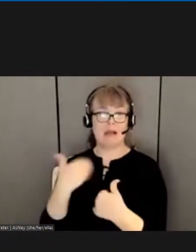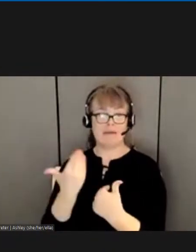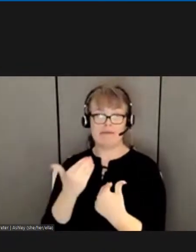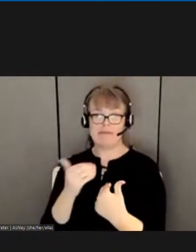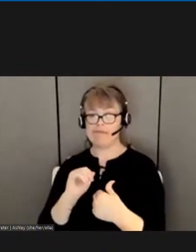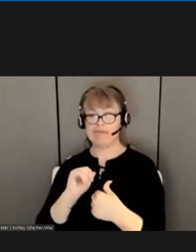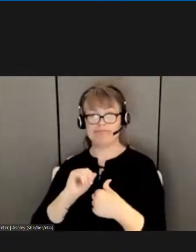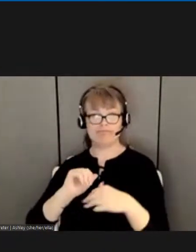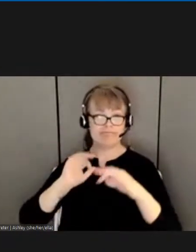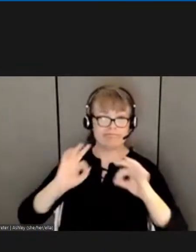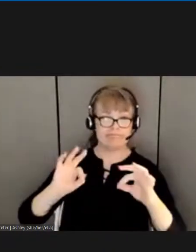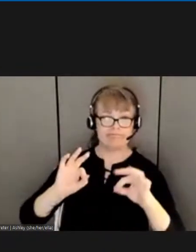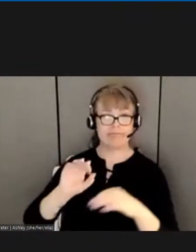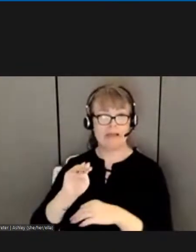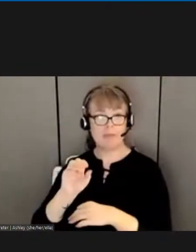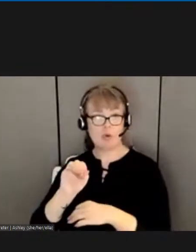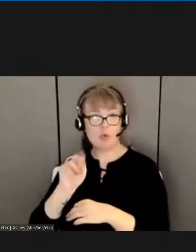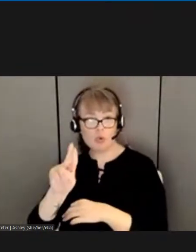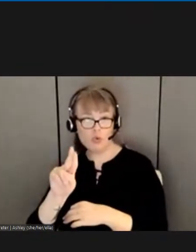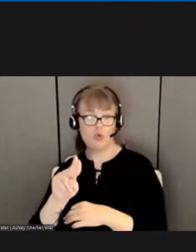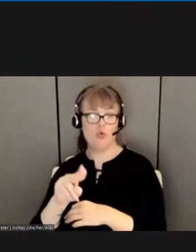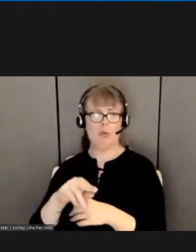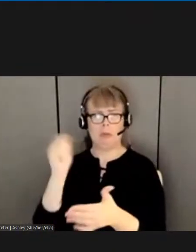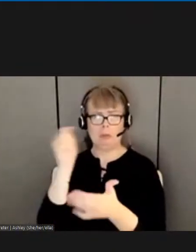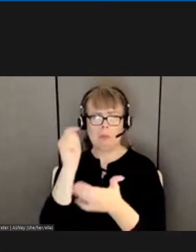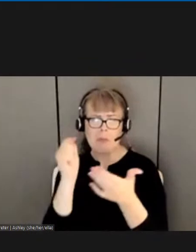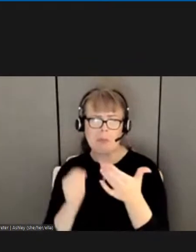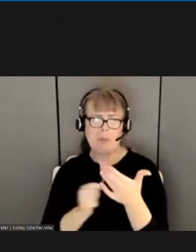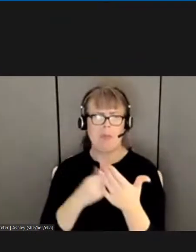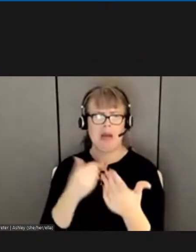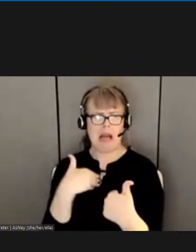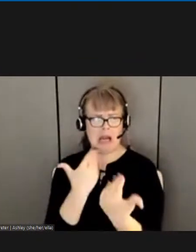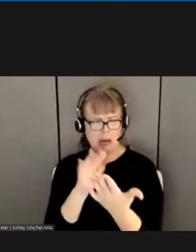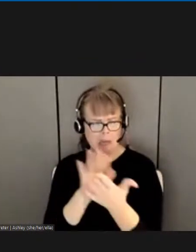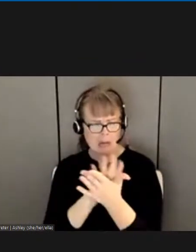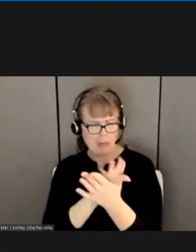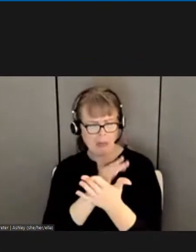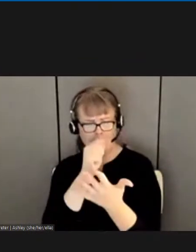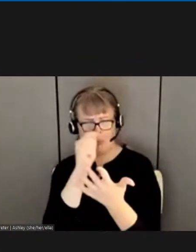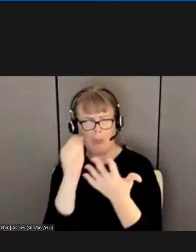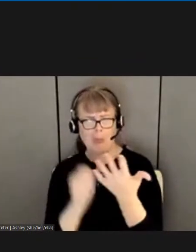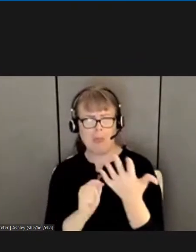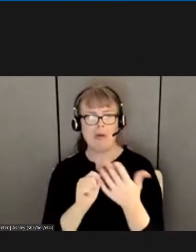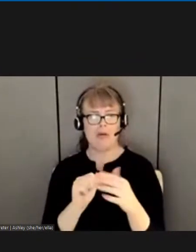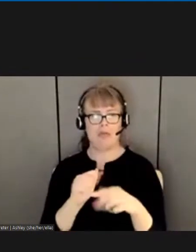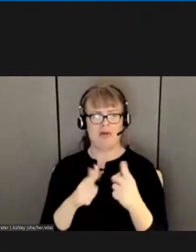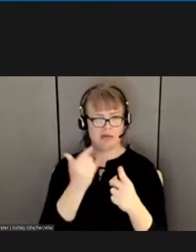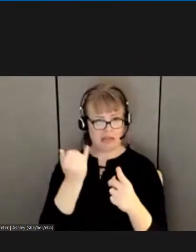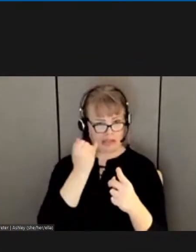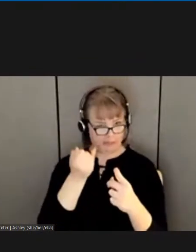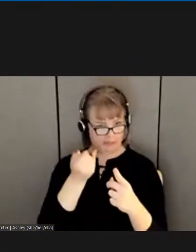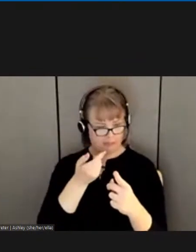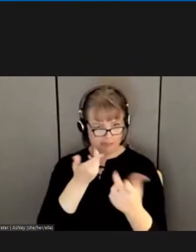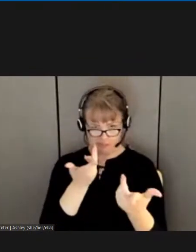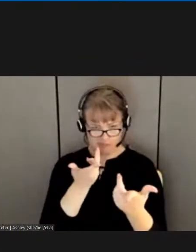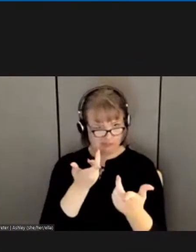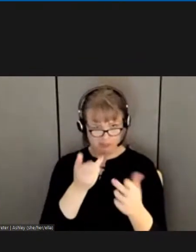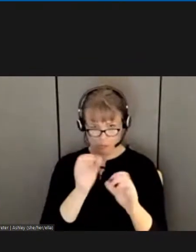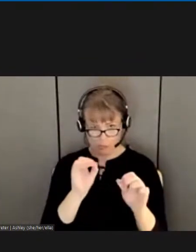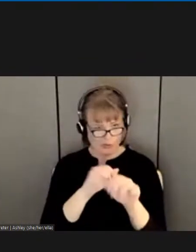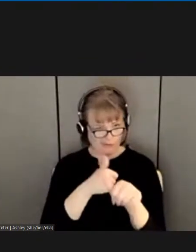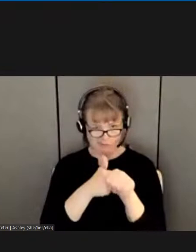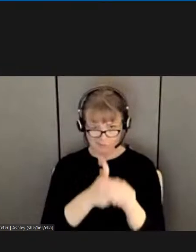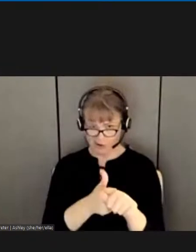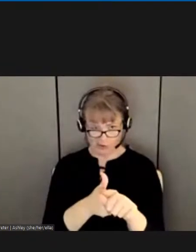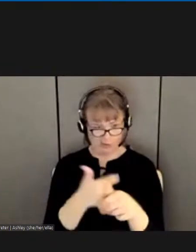and if they're not enforced they're just pieces of paper and so i want to take this opportunity to say i do understand your frustration and